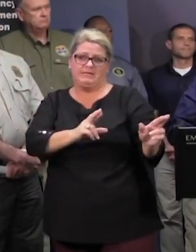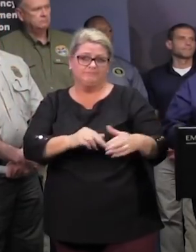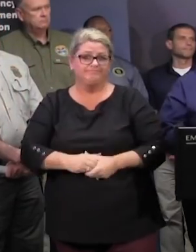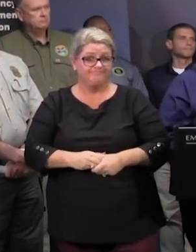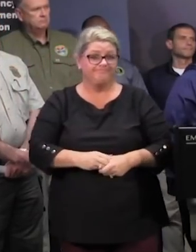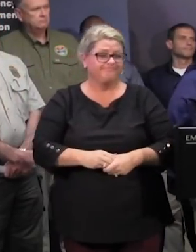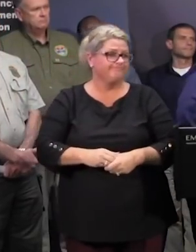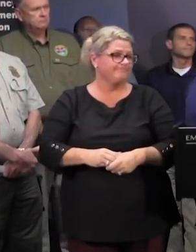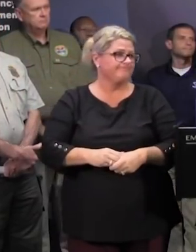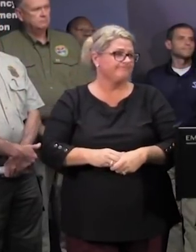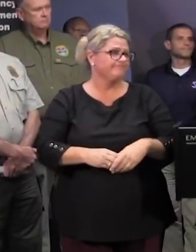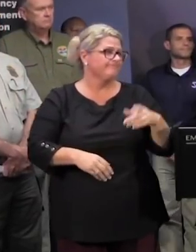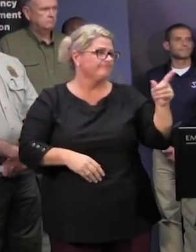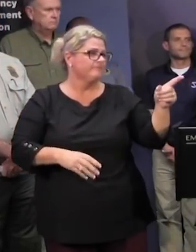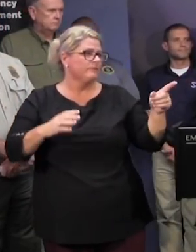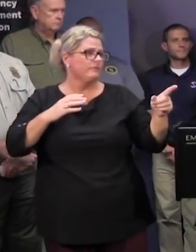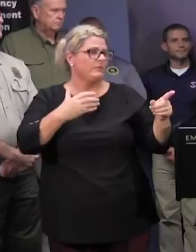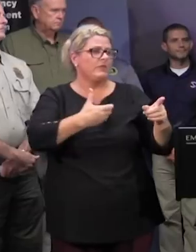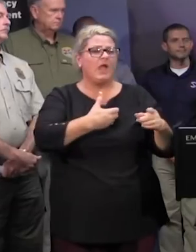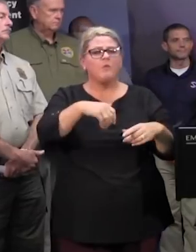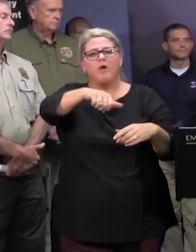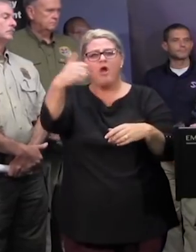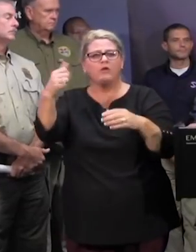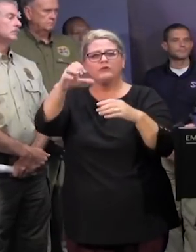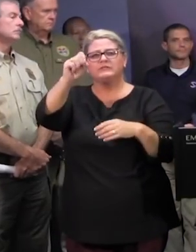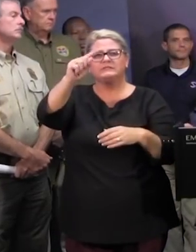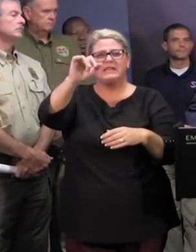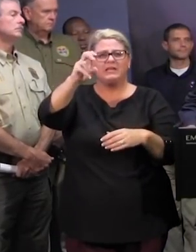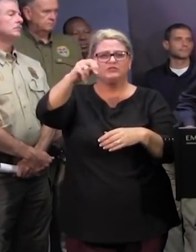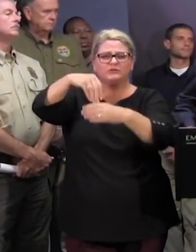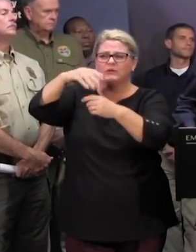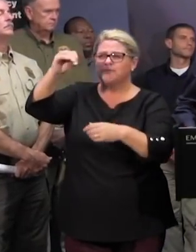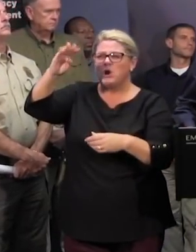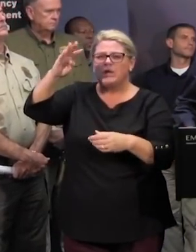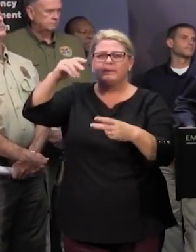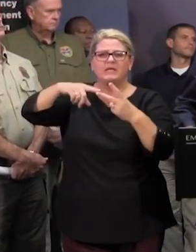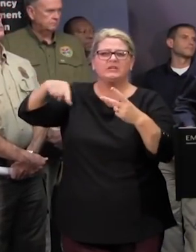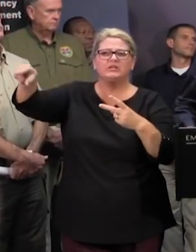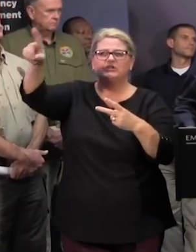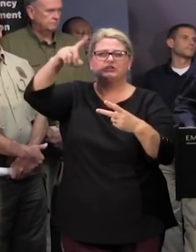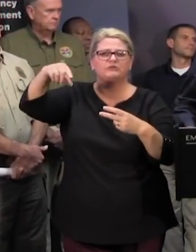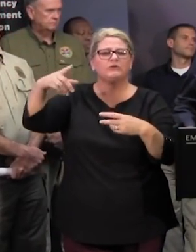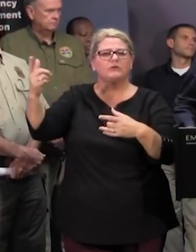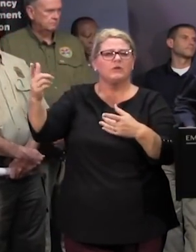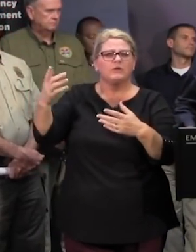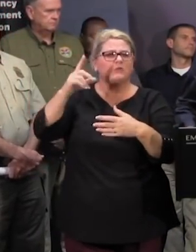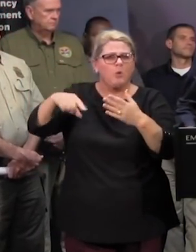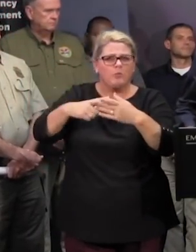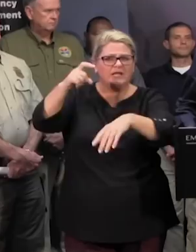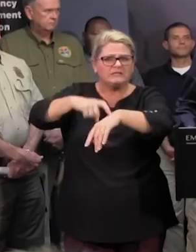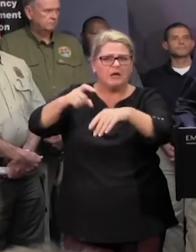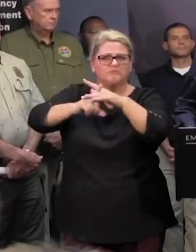thank you get some messages from our sister stations any time in martin beach any time frame on windows evacuations in orient georgetown maybe